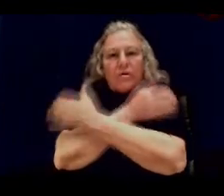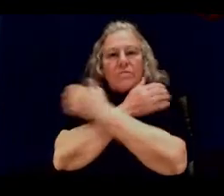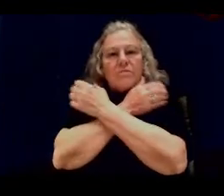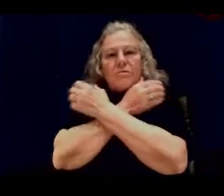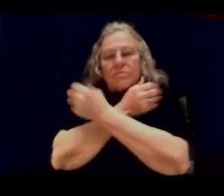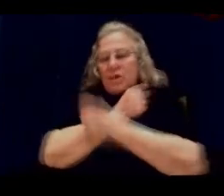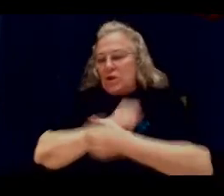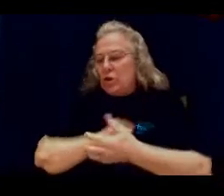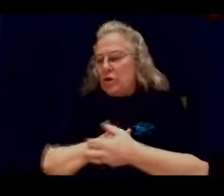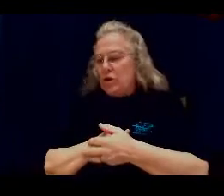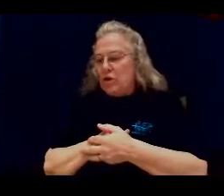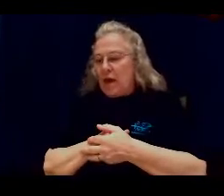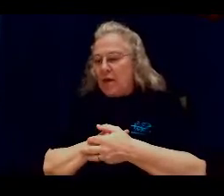you would do that.